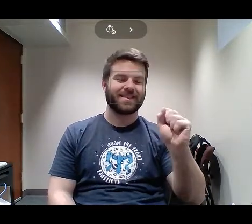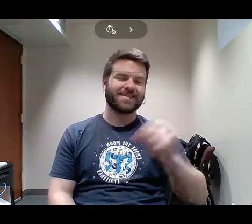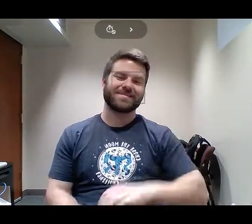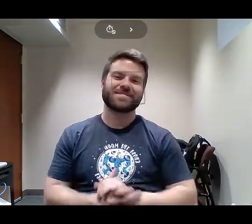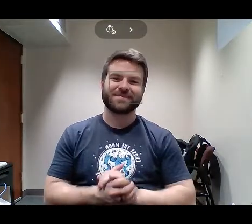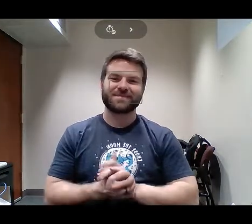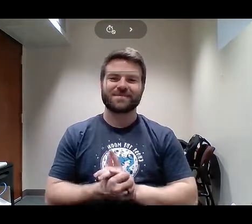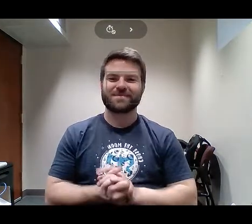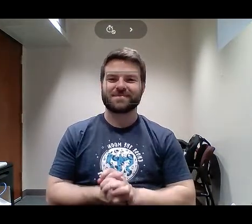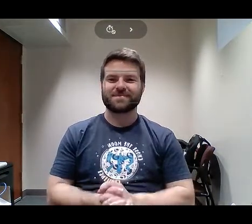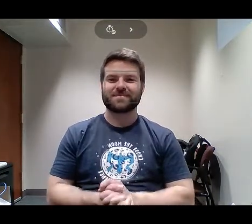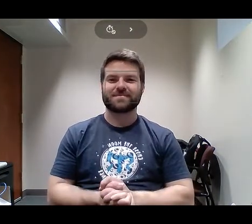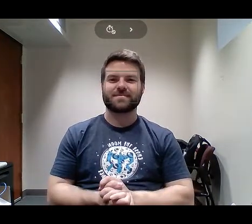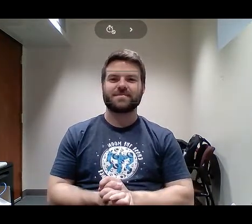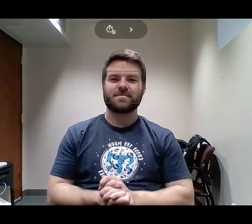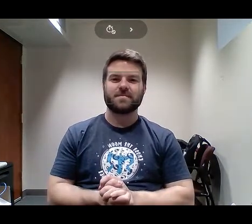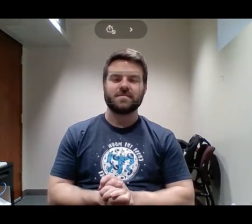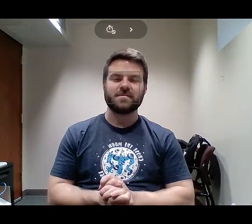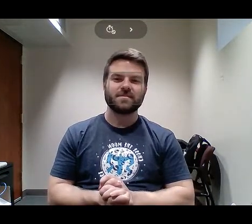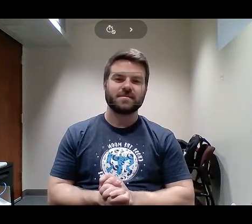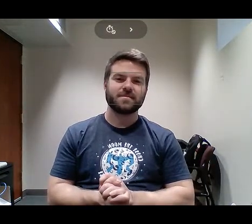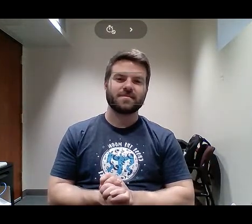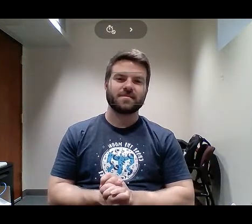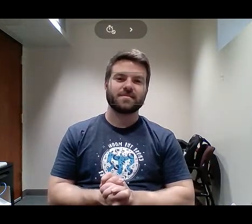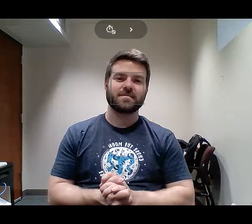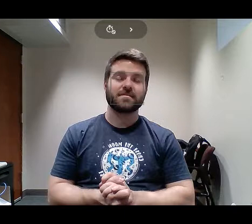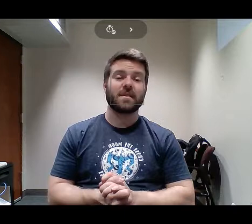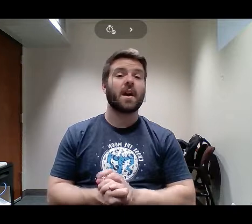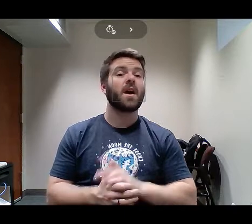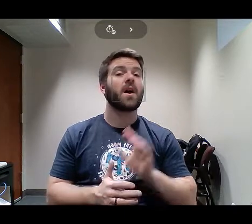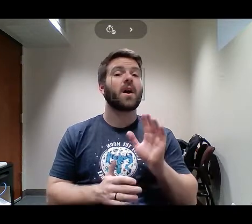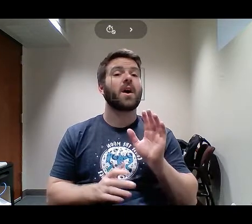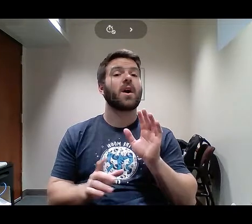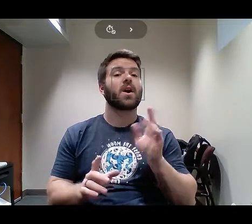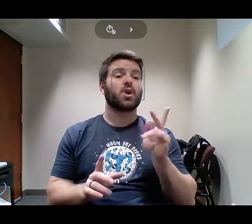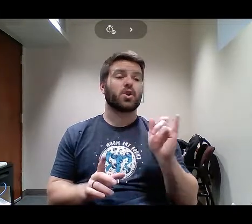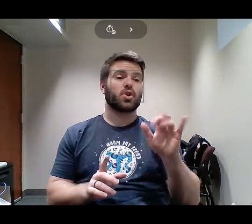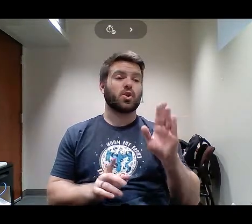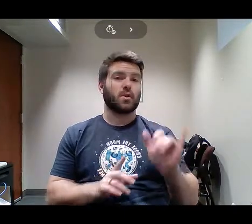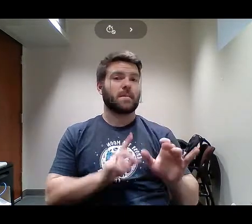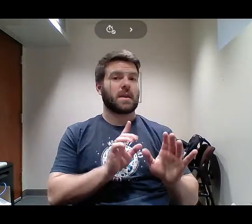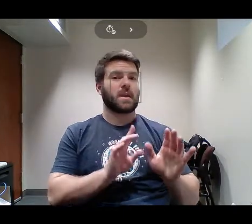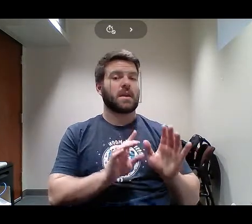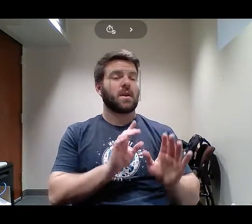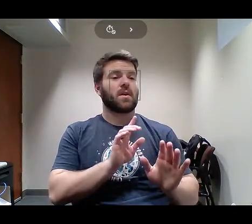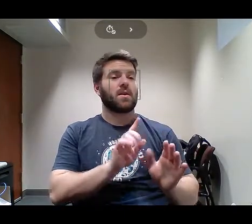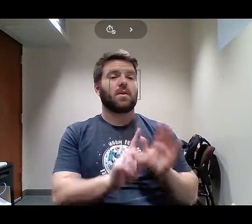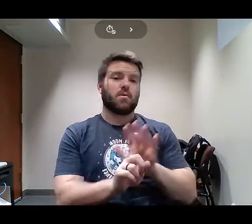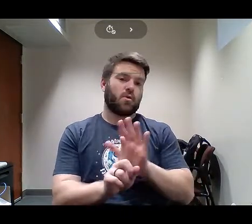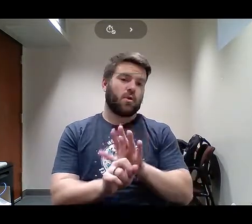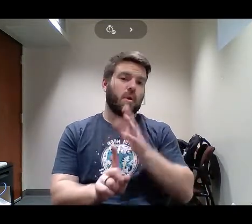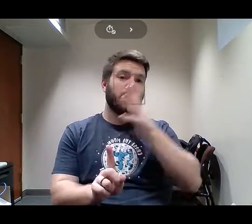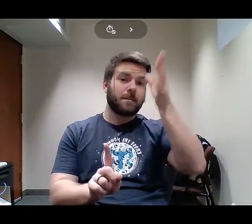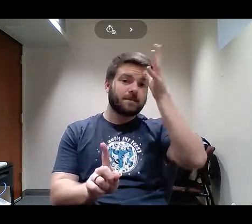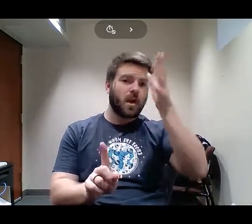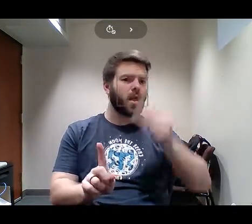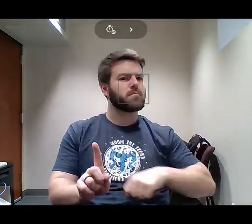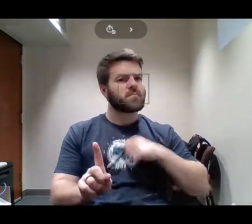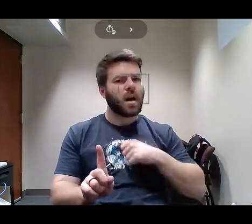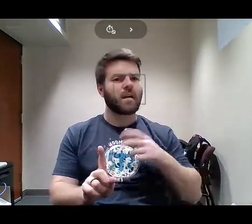And so proud of her mother and father, who helped her get through this time, and her brother Will. I really had nothing to do with